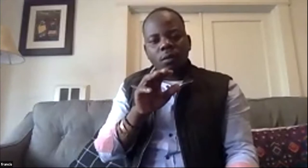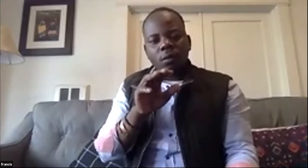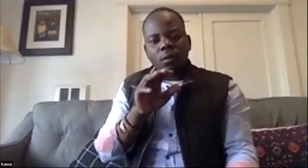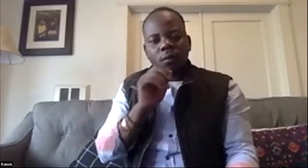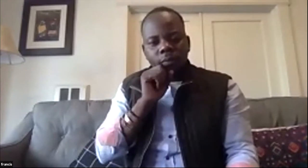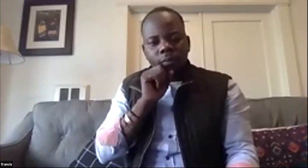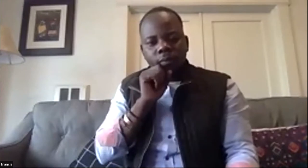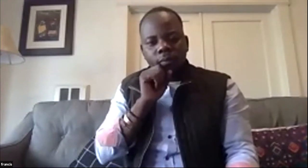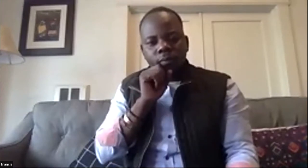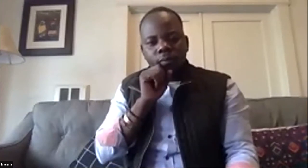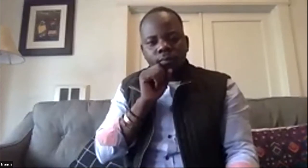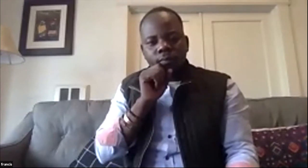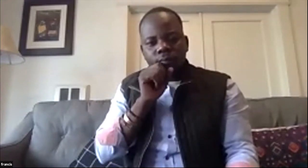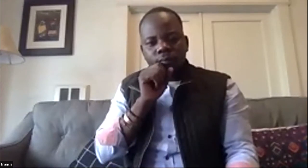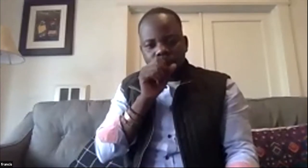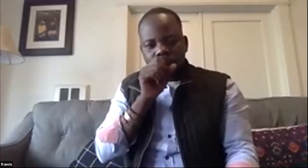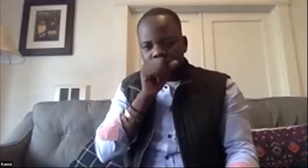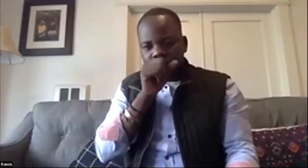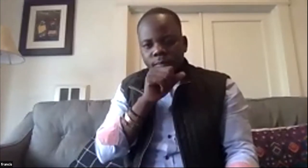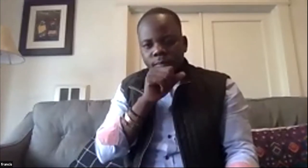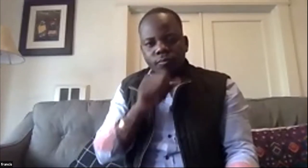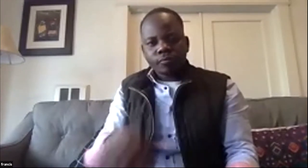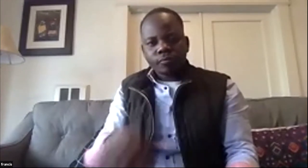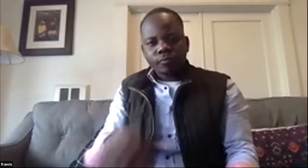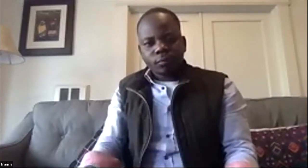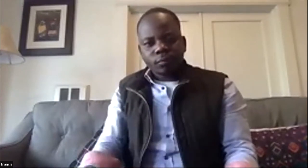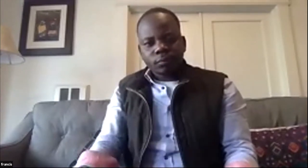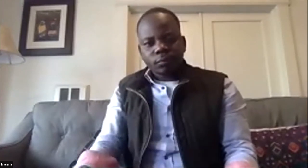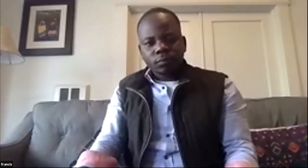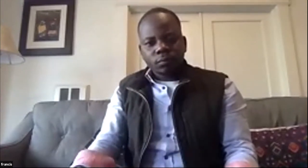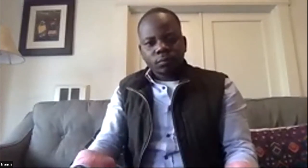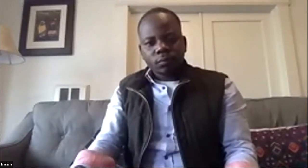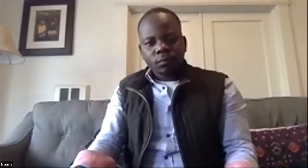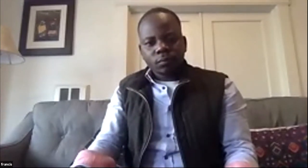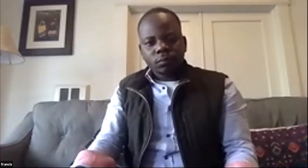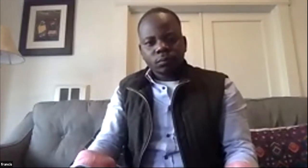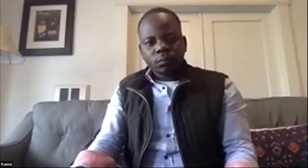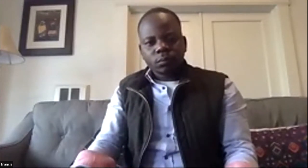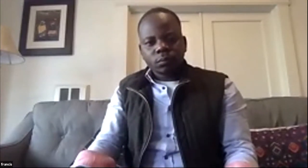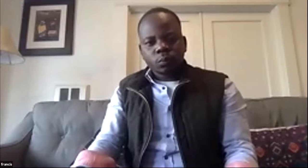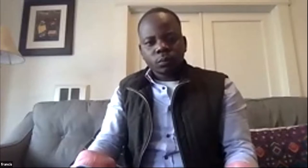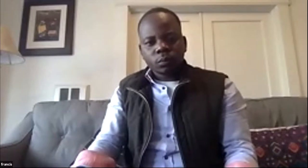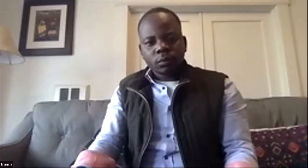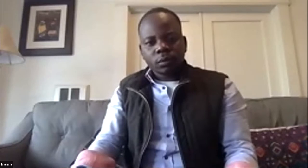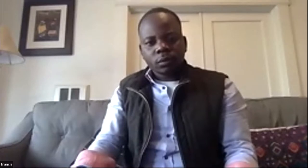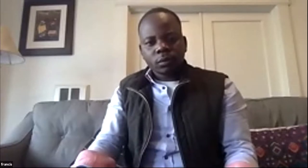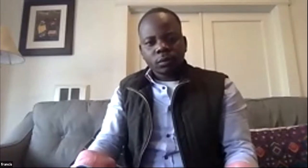that i'm dealing with so you said that the safe houses really are separate from the school